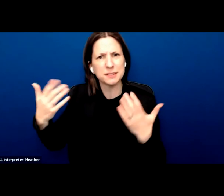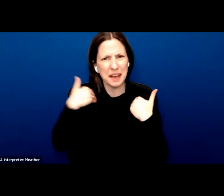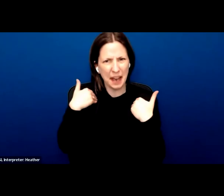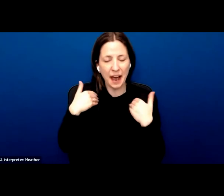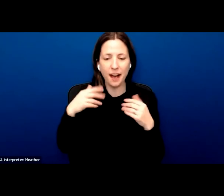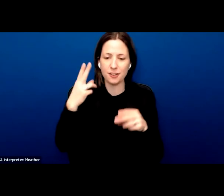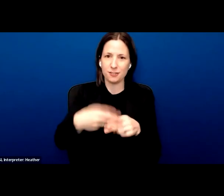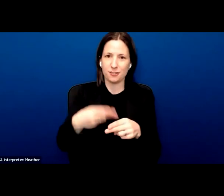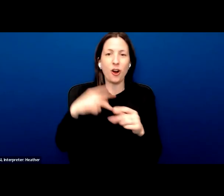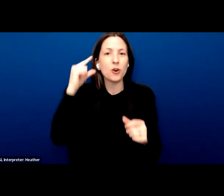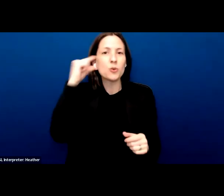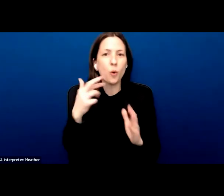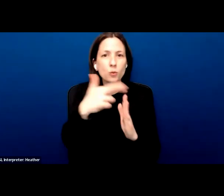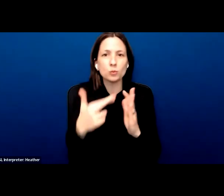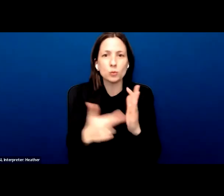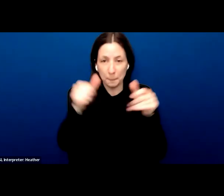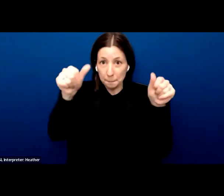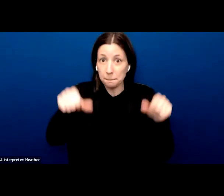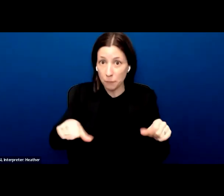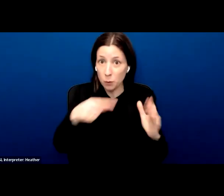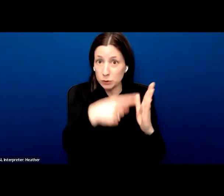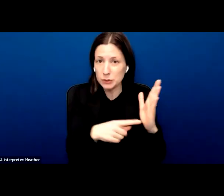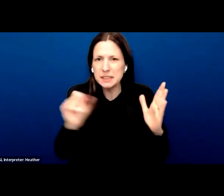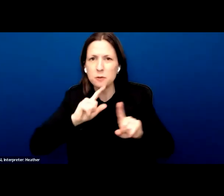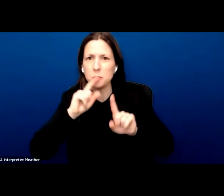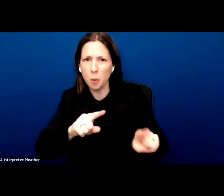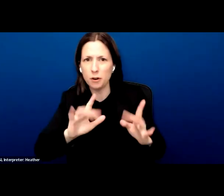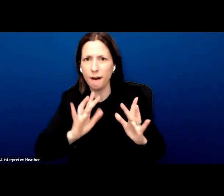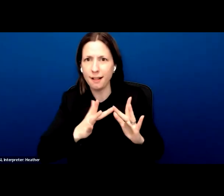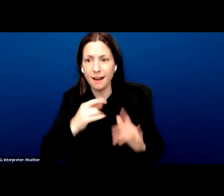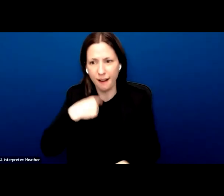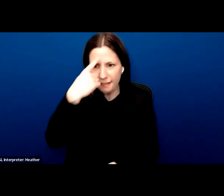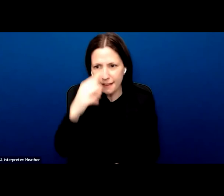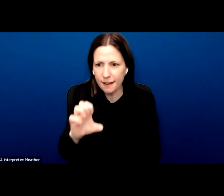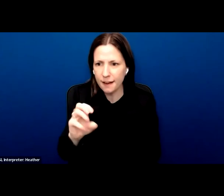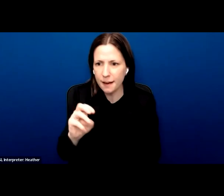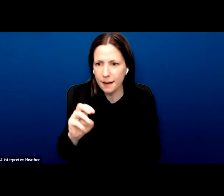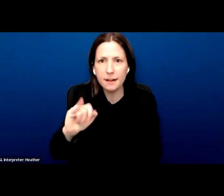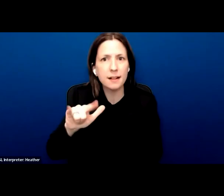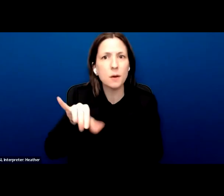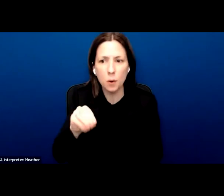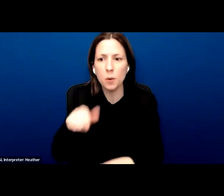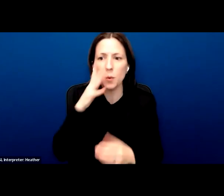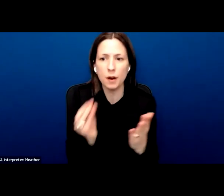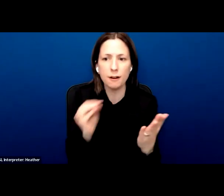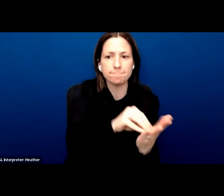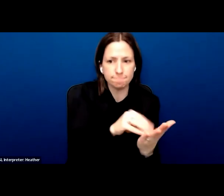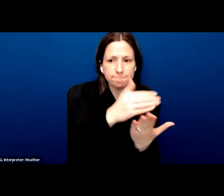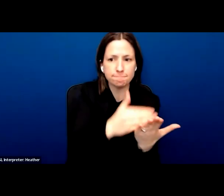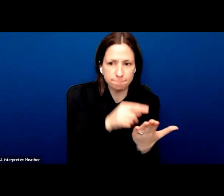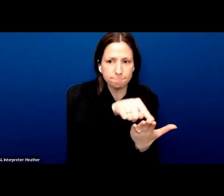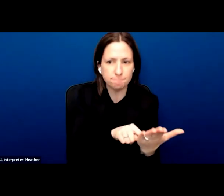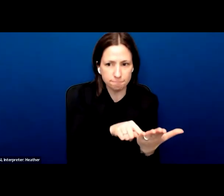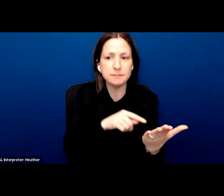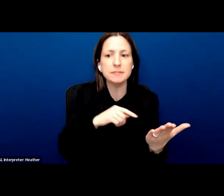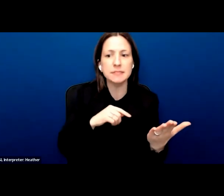that and to order and order it online. And I think Emilio will post at least some of the possibilities in the in the chat so that